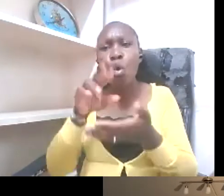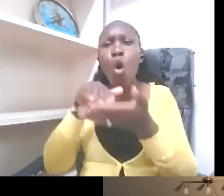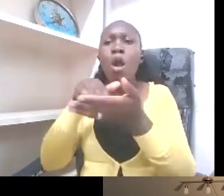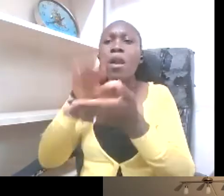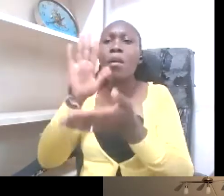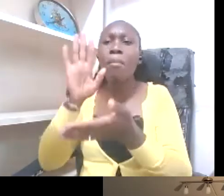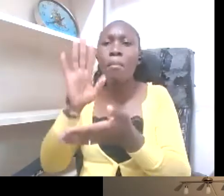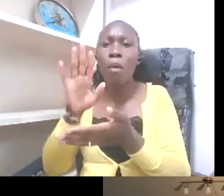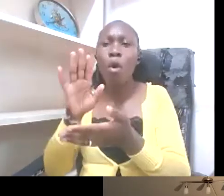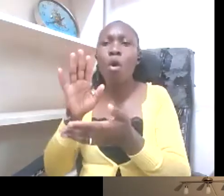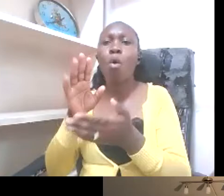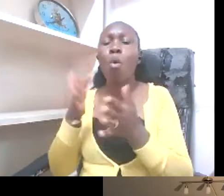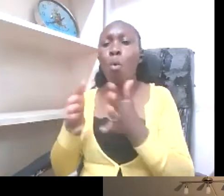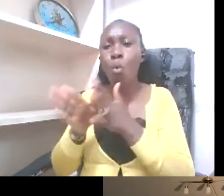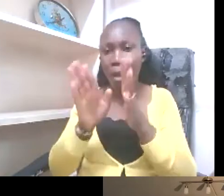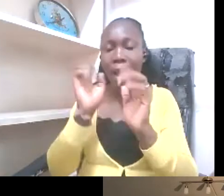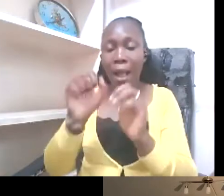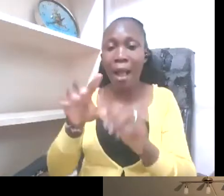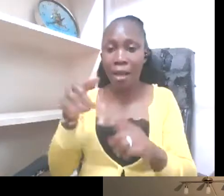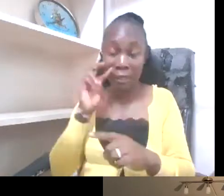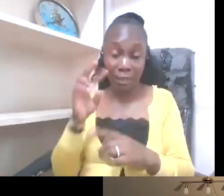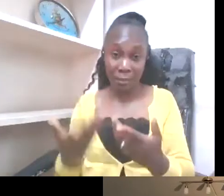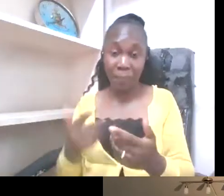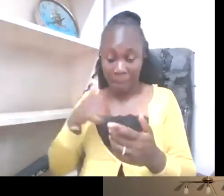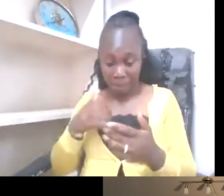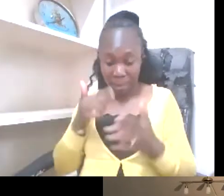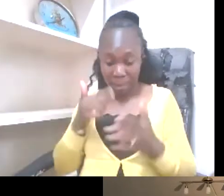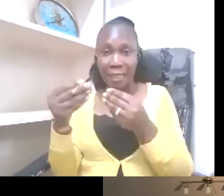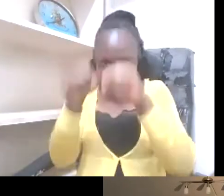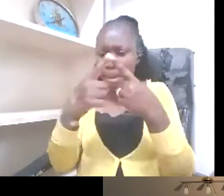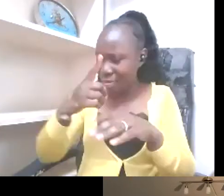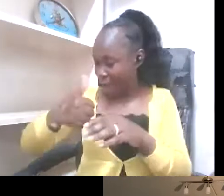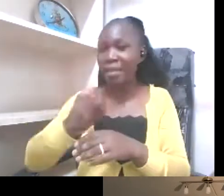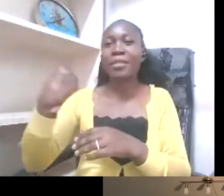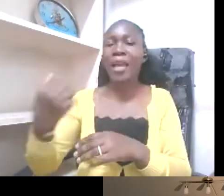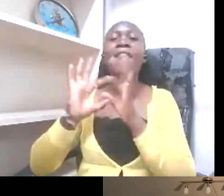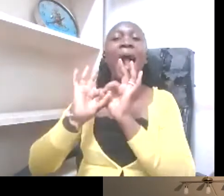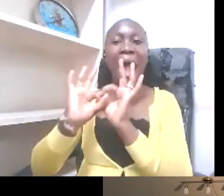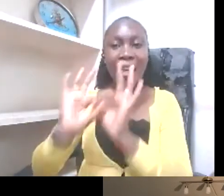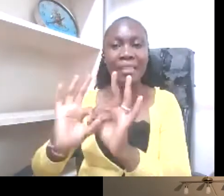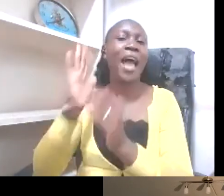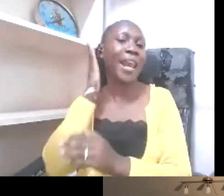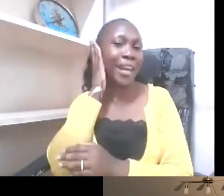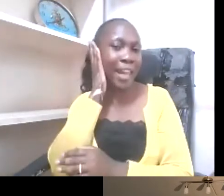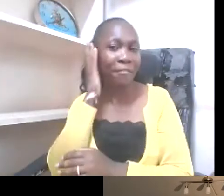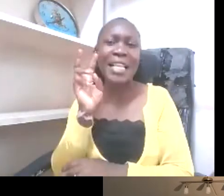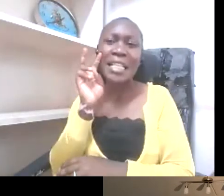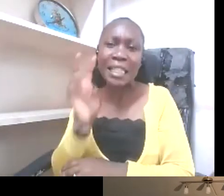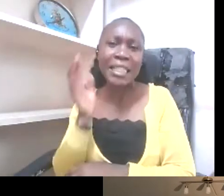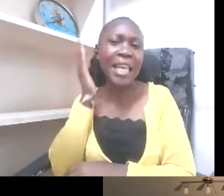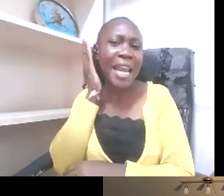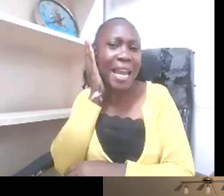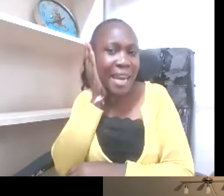they are culturally deaf. In other words, they see their deafness as a sense of pride is just one